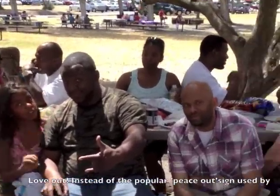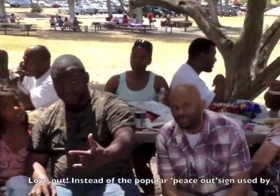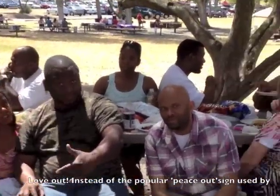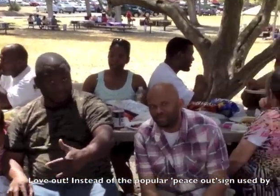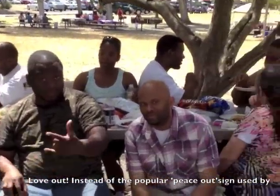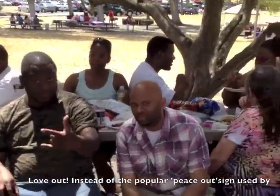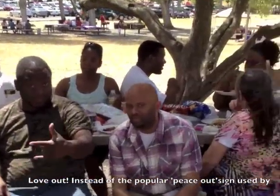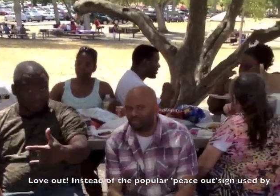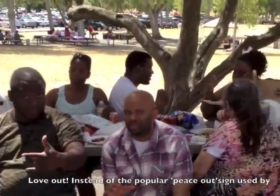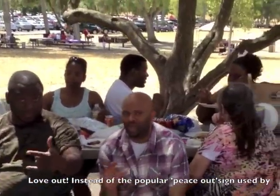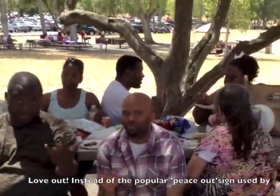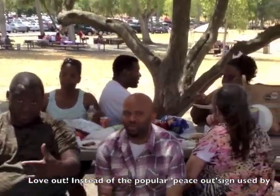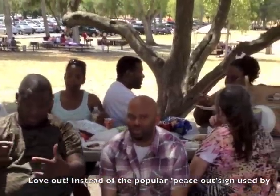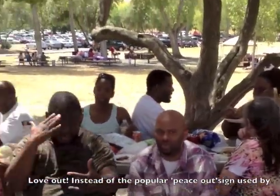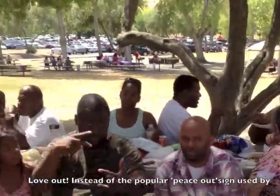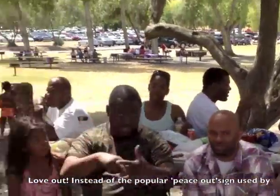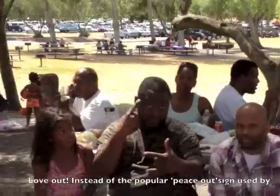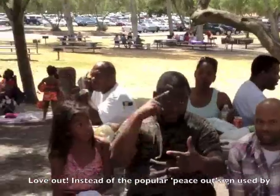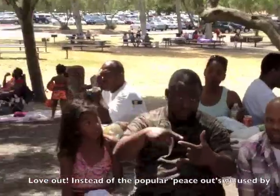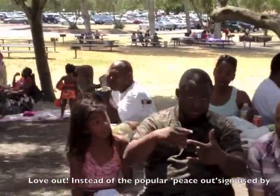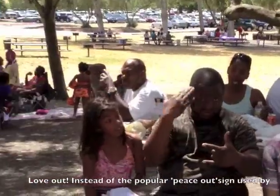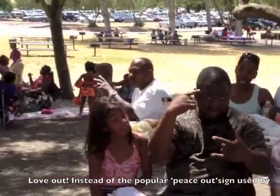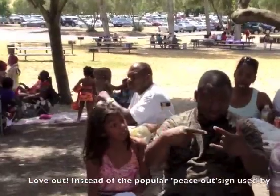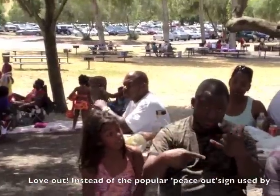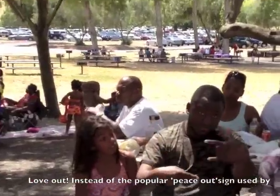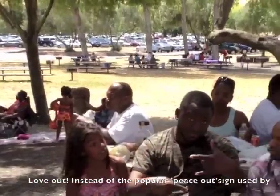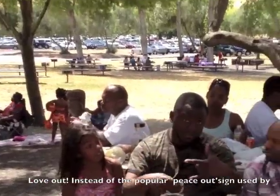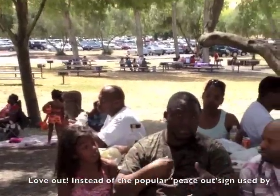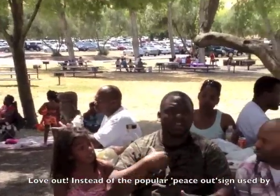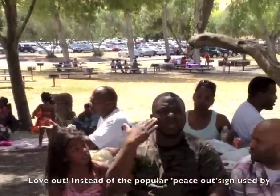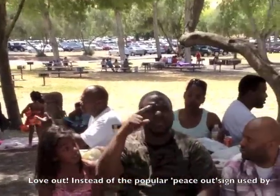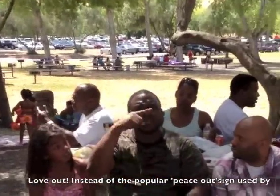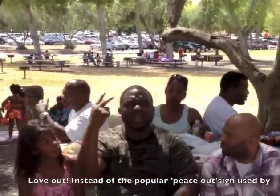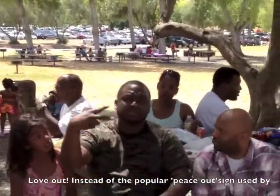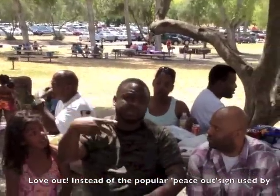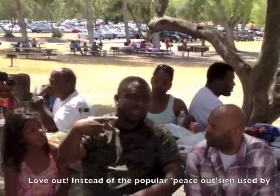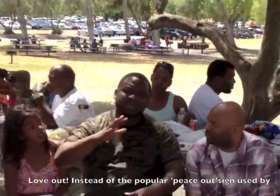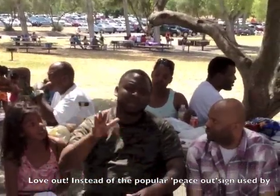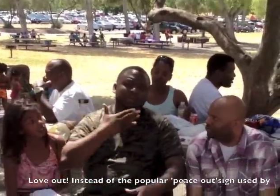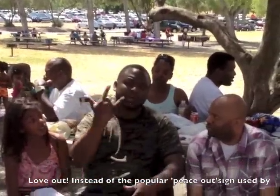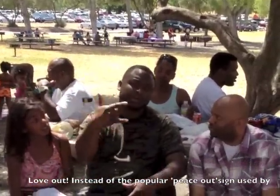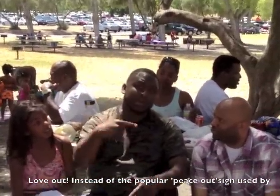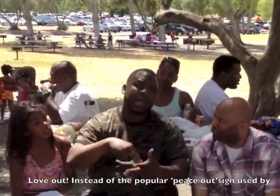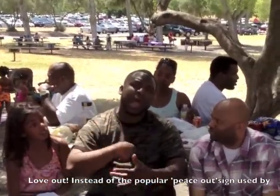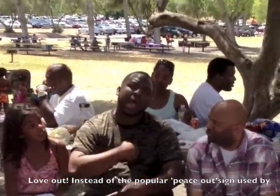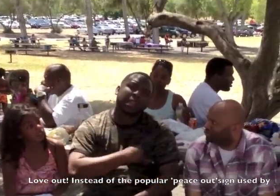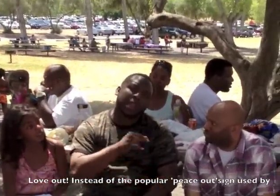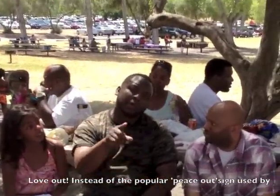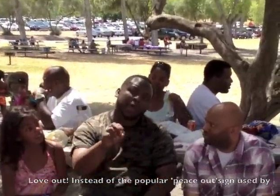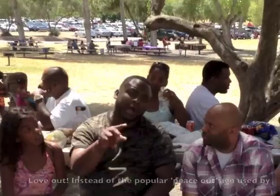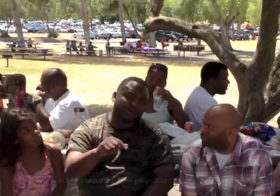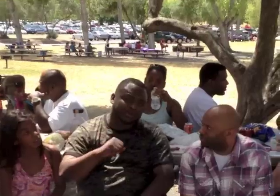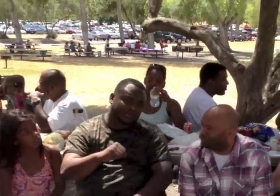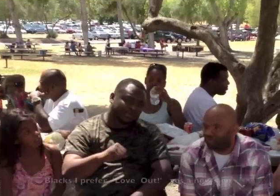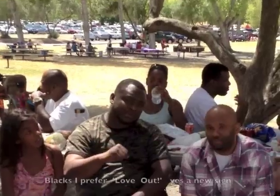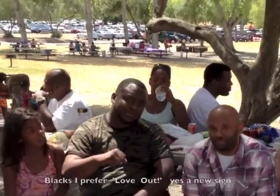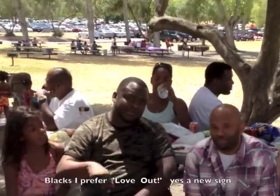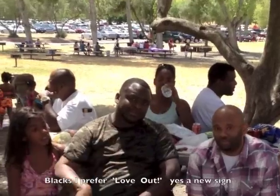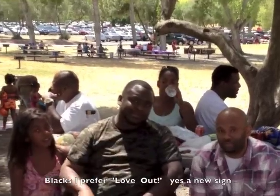She turn around to see what you beaming at. It's like the summer's a natural aphrodisiac. And with a pen and pad, I compose this rhyme to hip you and to get